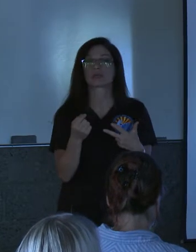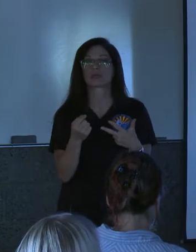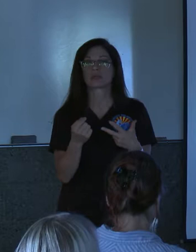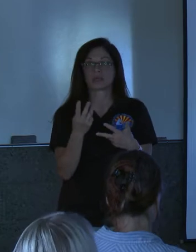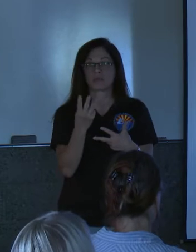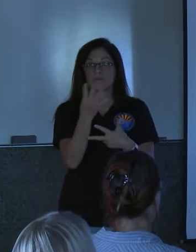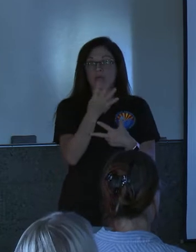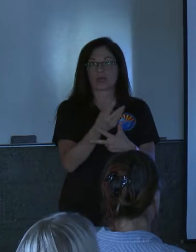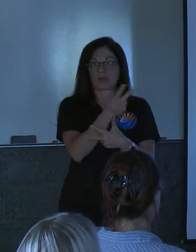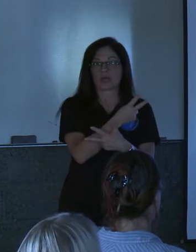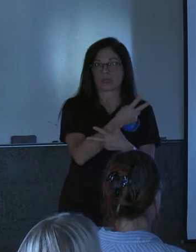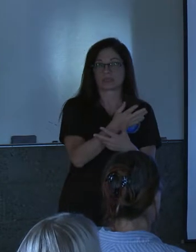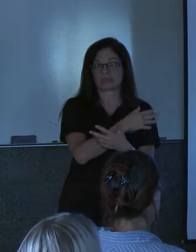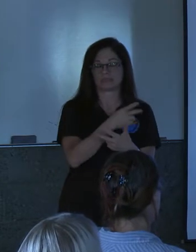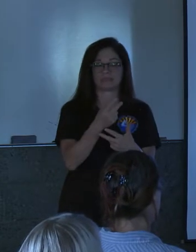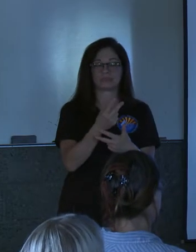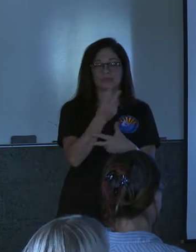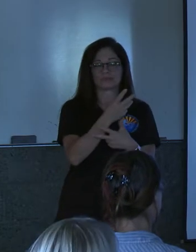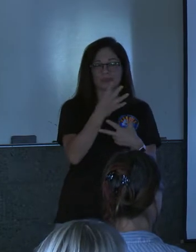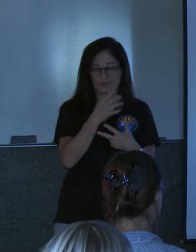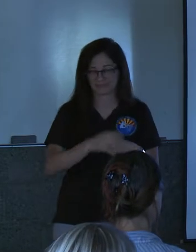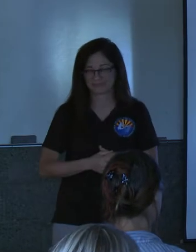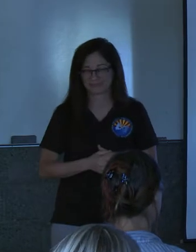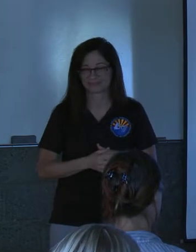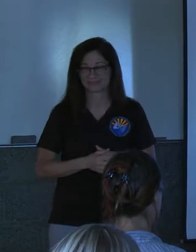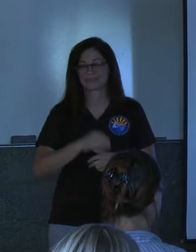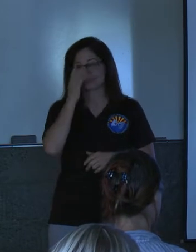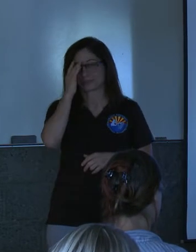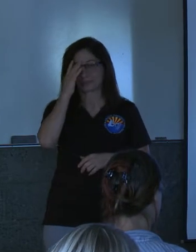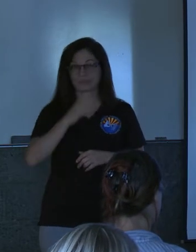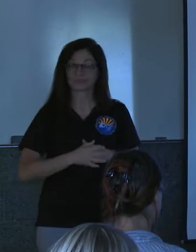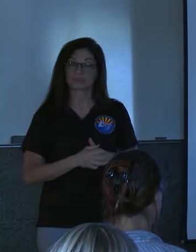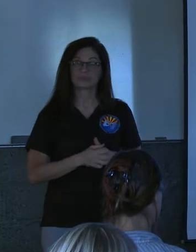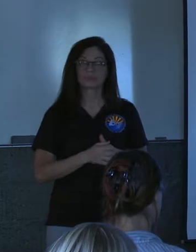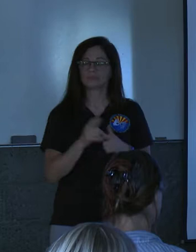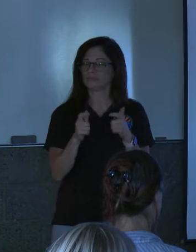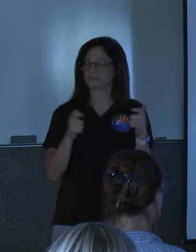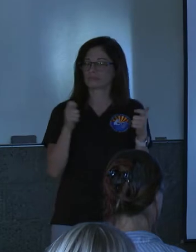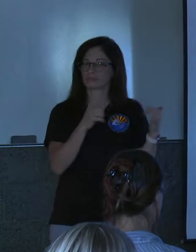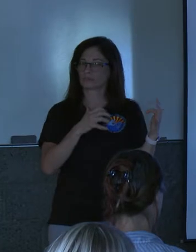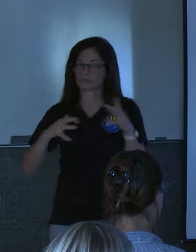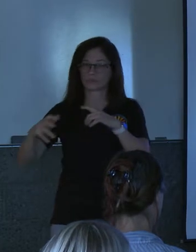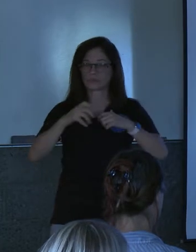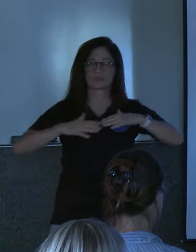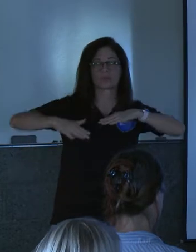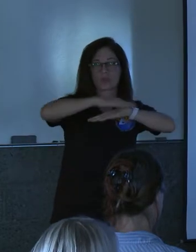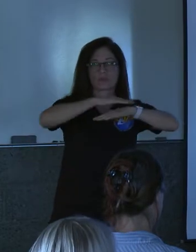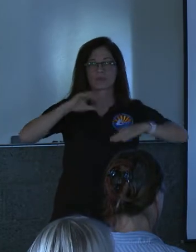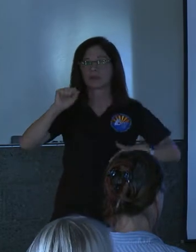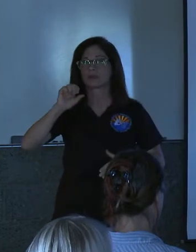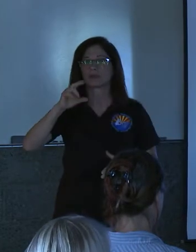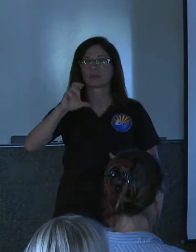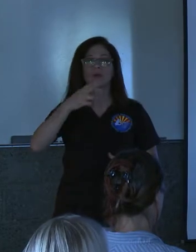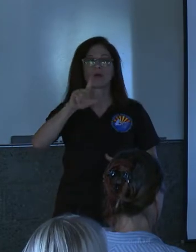prior to that event next bullet um it was the greatest storm over the schultz uh scar by far